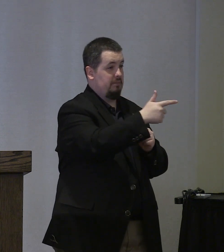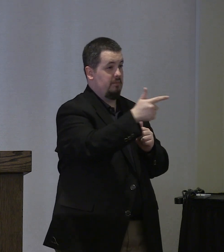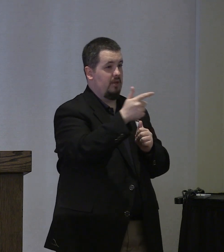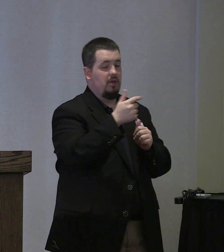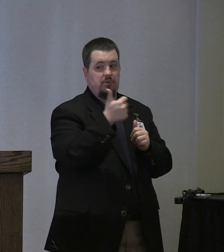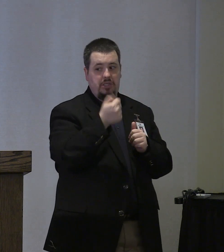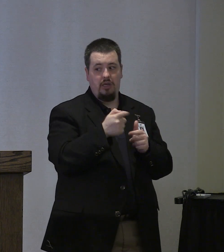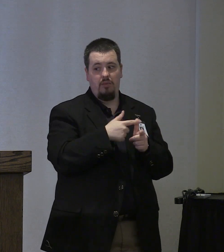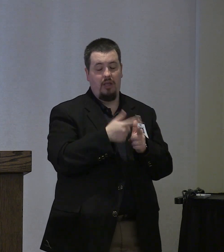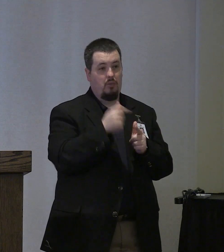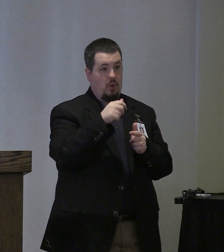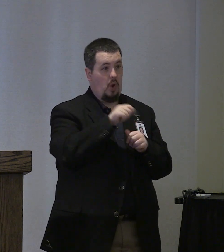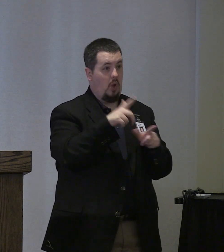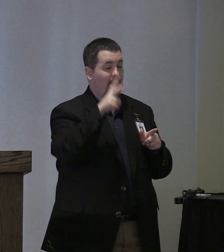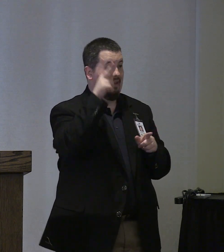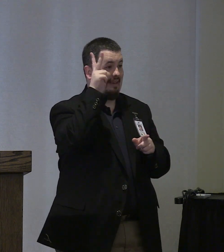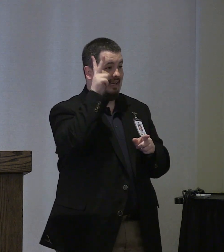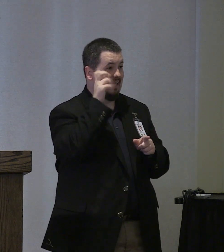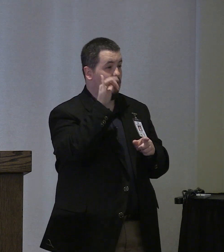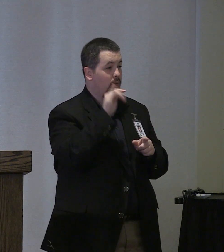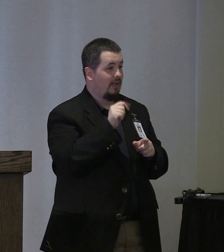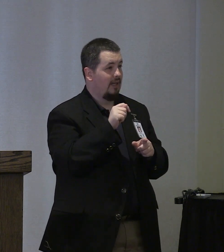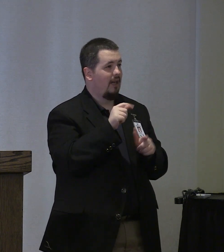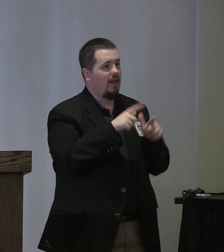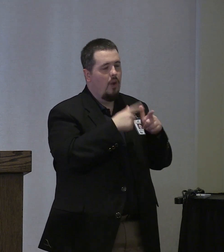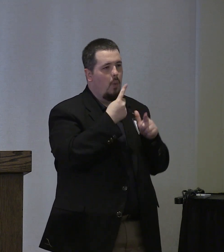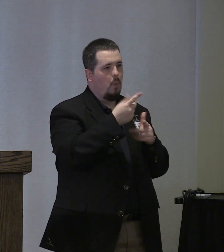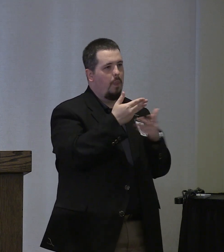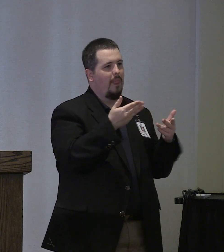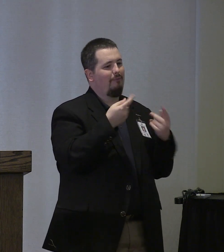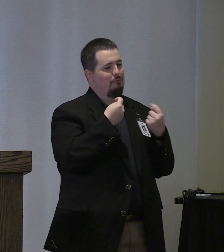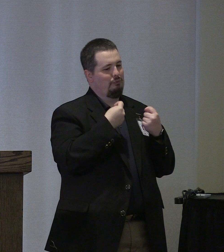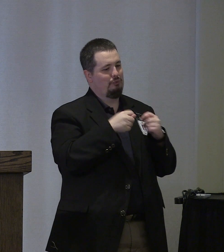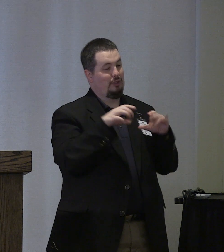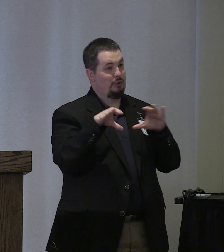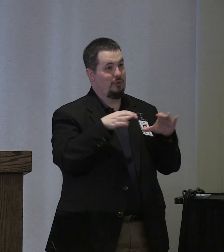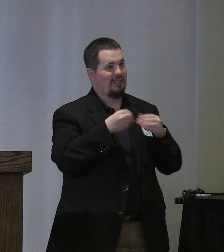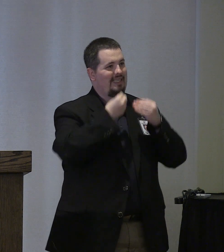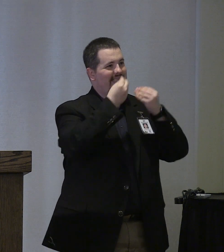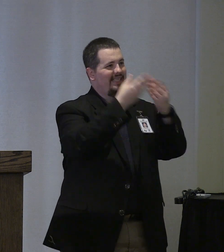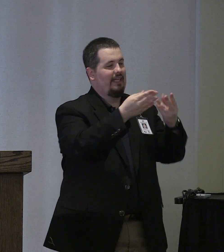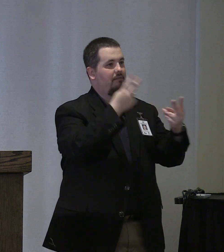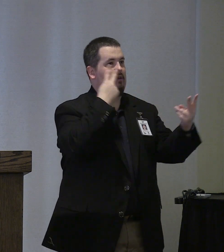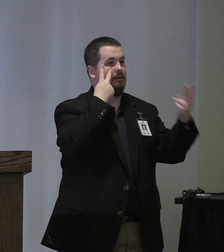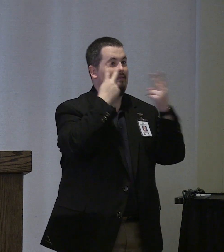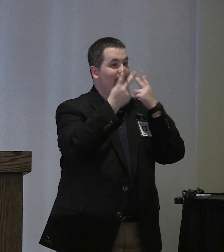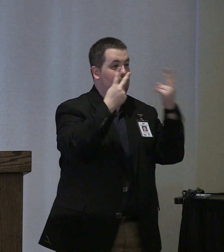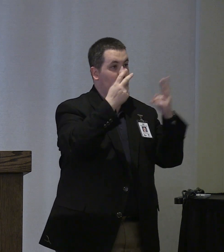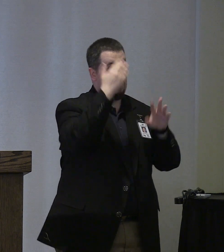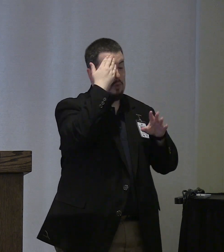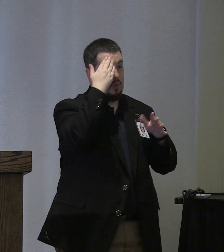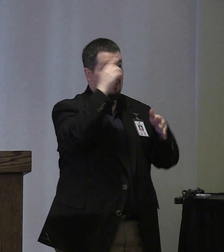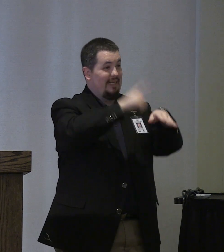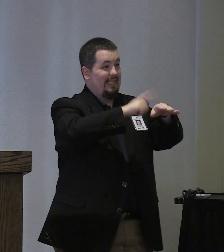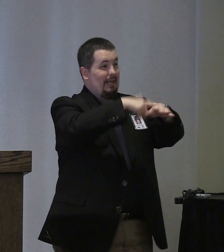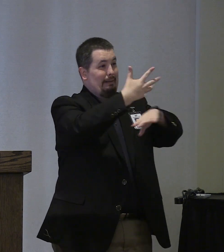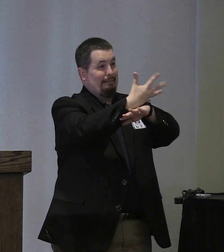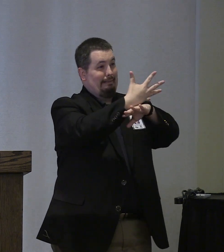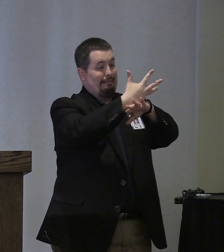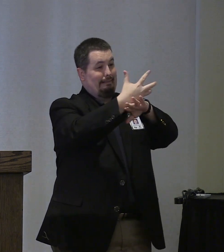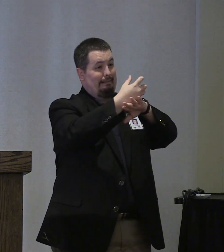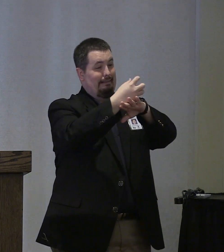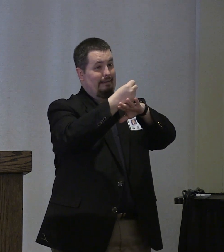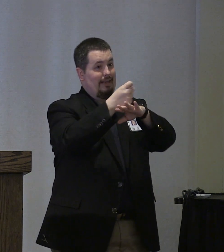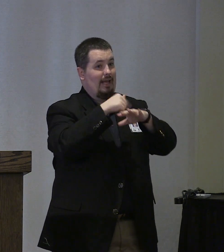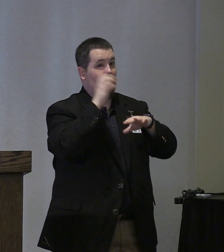start a timer up here just so that we can all hear it one of the things that i've been trying to do is give some kind of visual cue when your clock is is ticking down